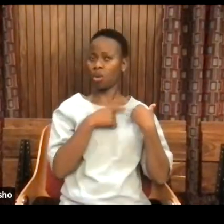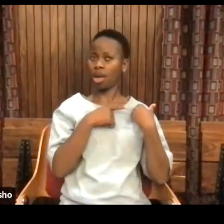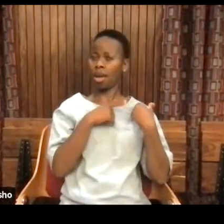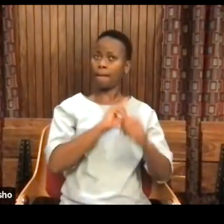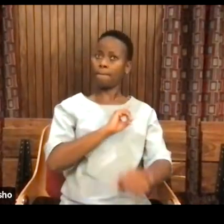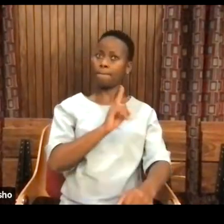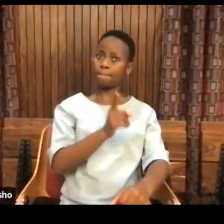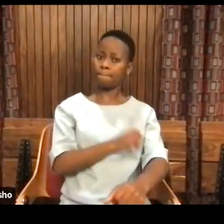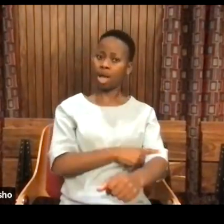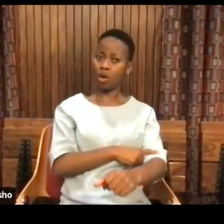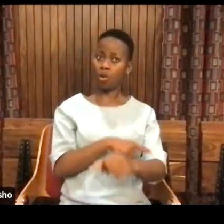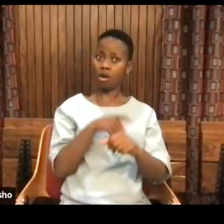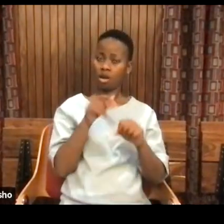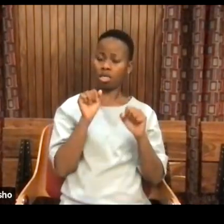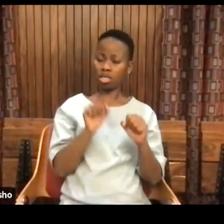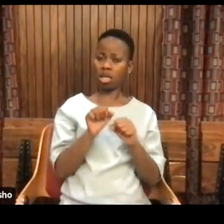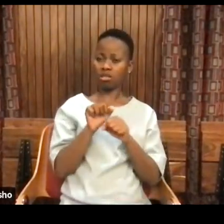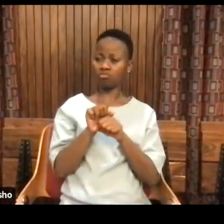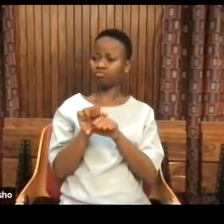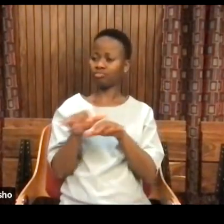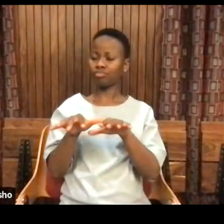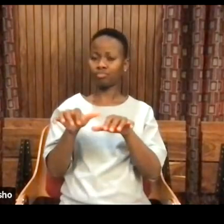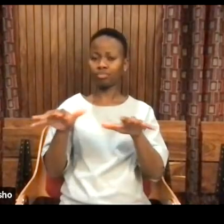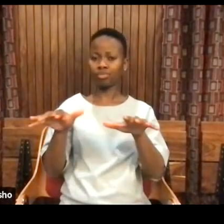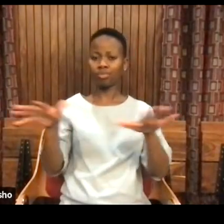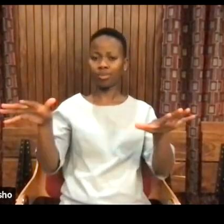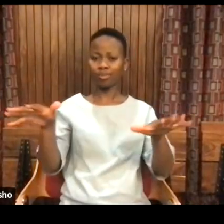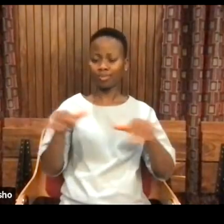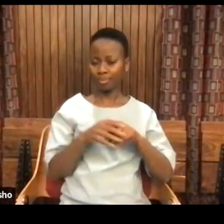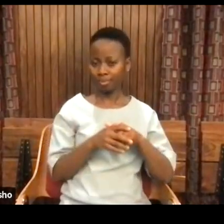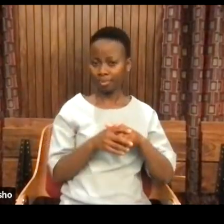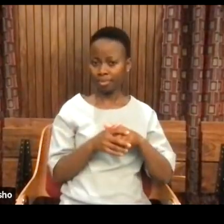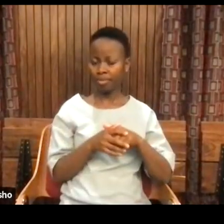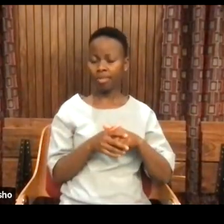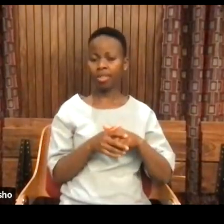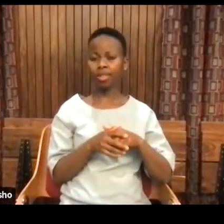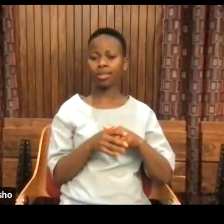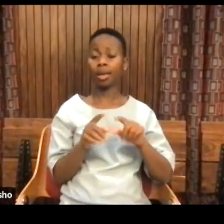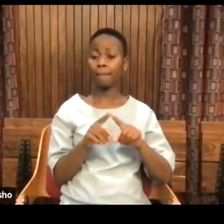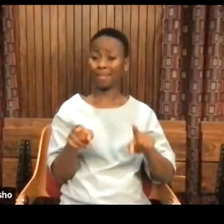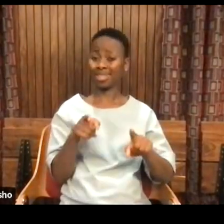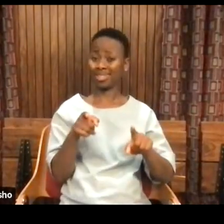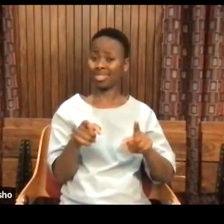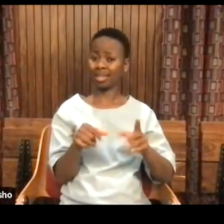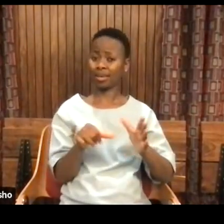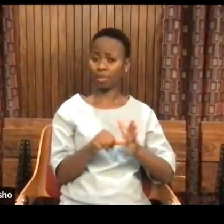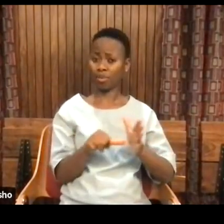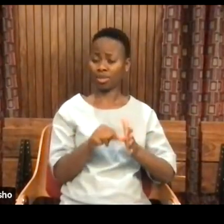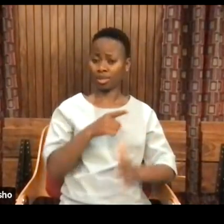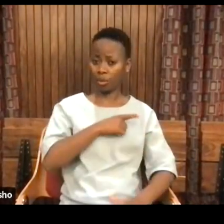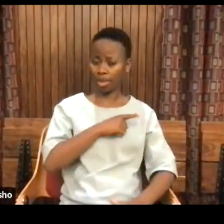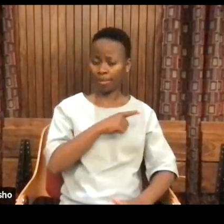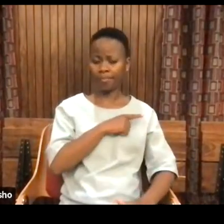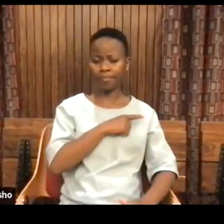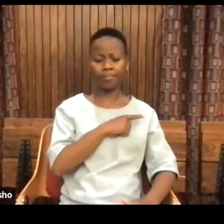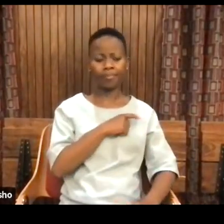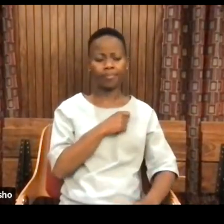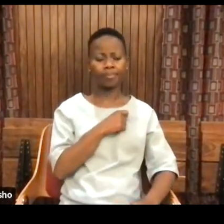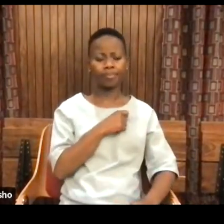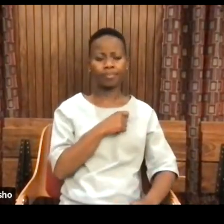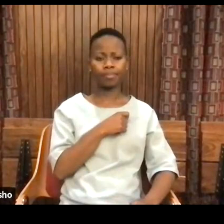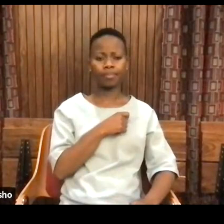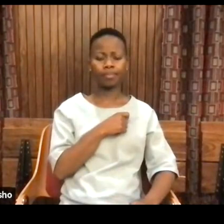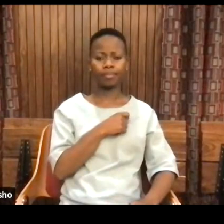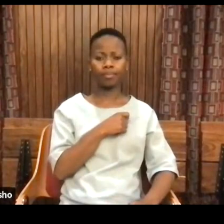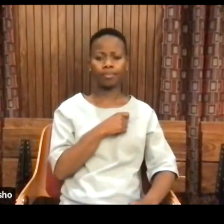power that could be unleashed on others. Now, the thing that's striking about it is, it affords